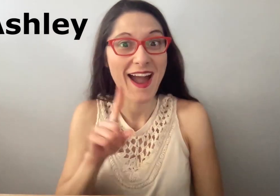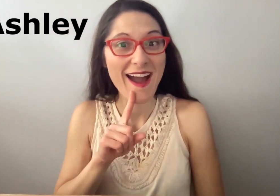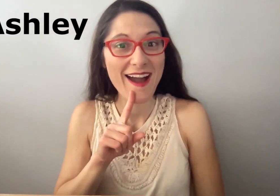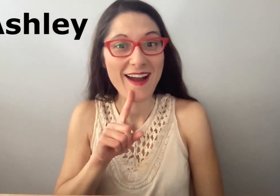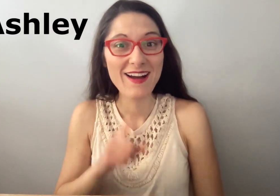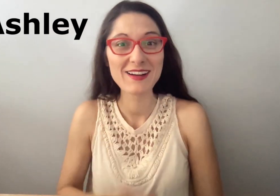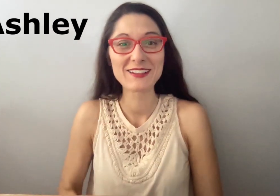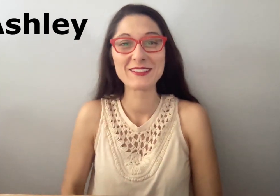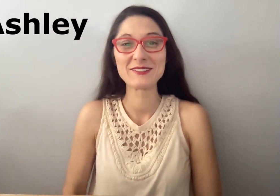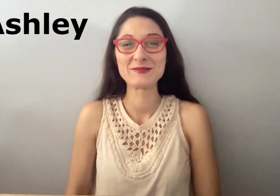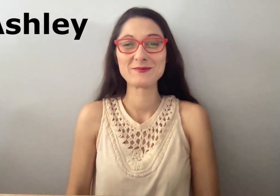am deaf.